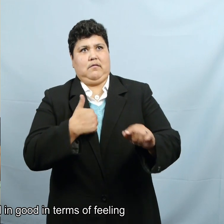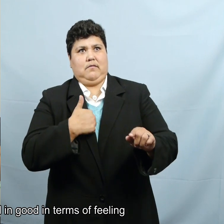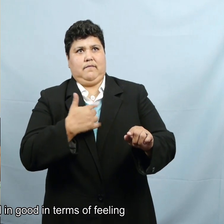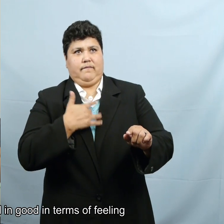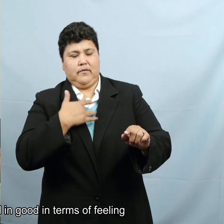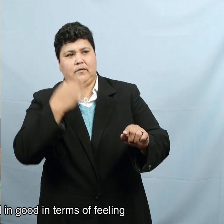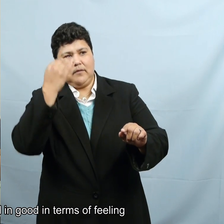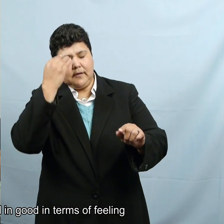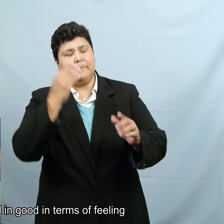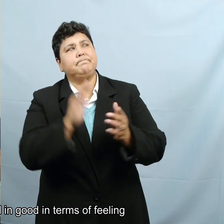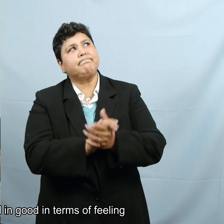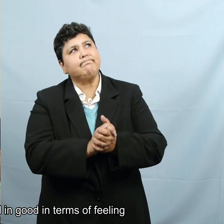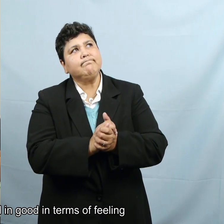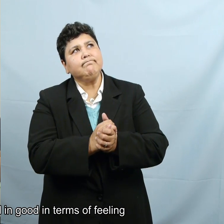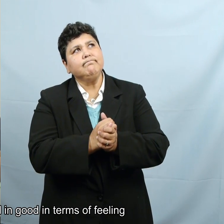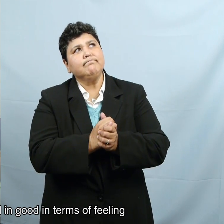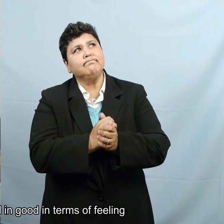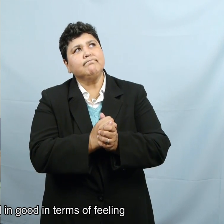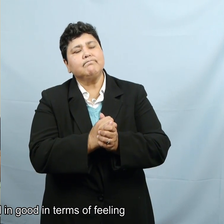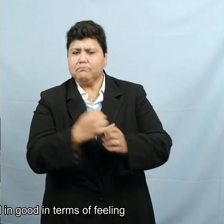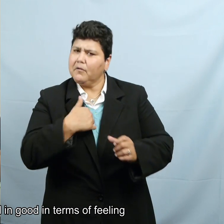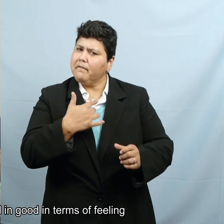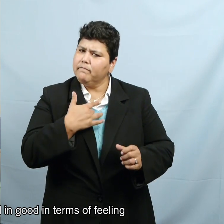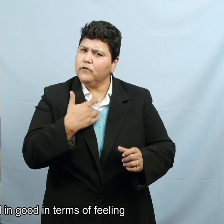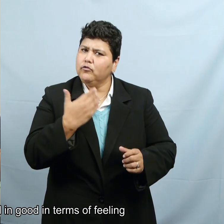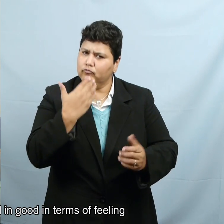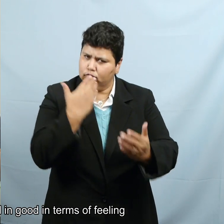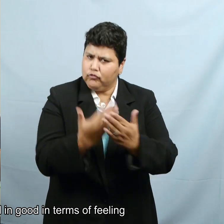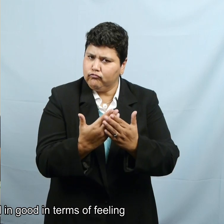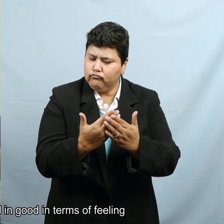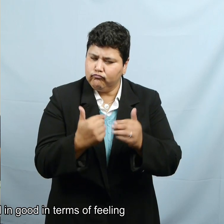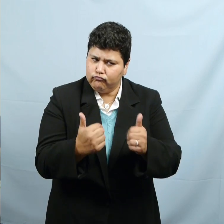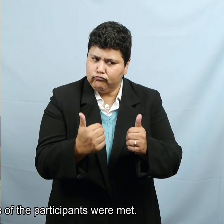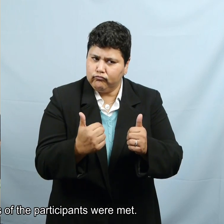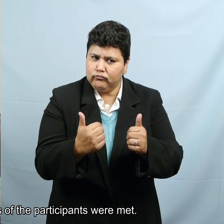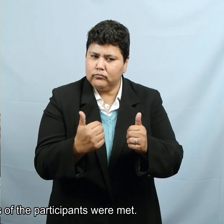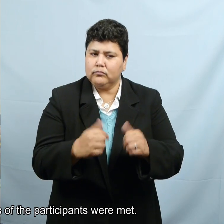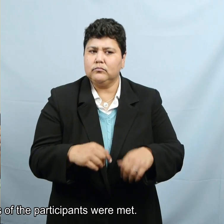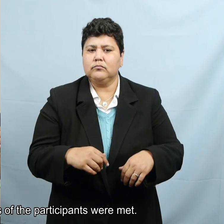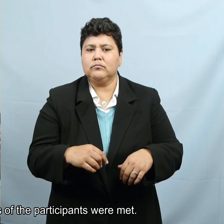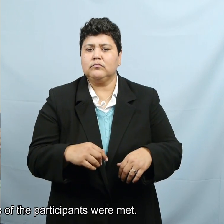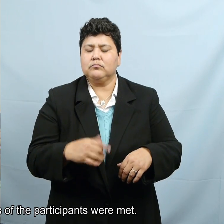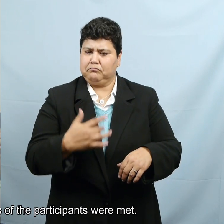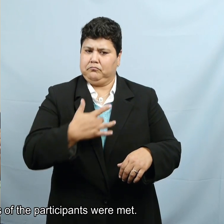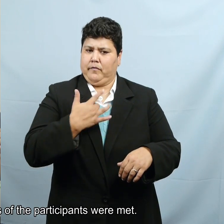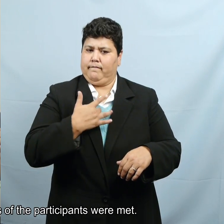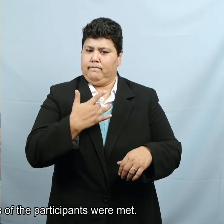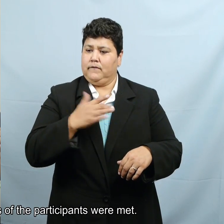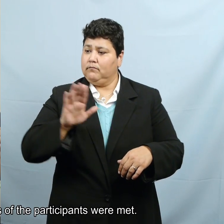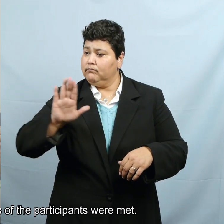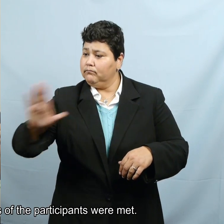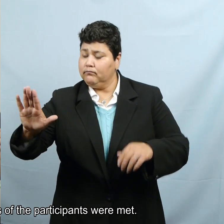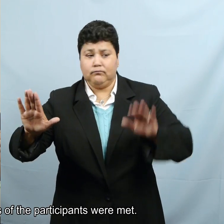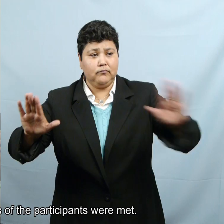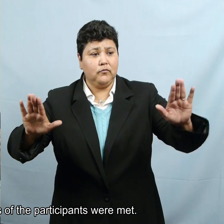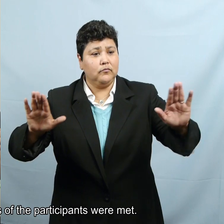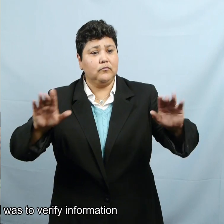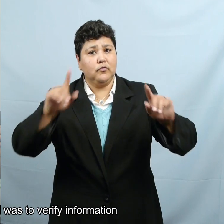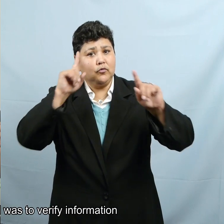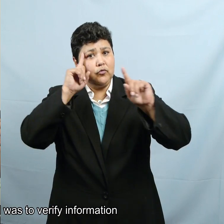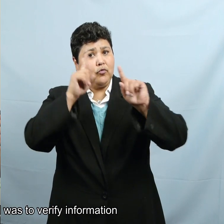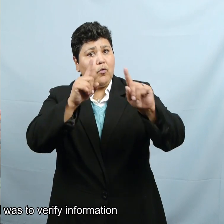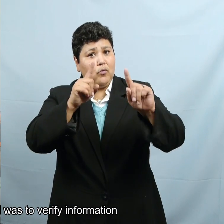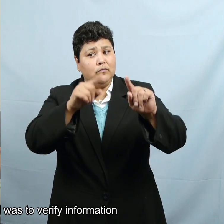Well, I feel good in terms of feeling like the goals of the participants were met.